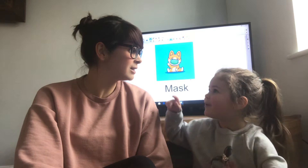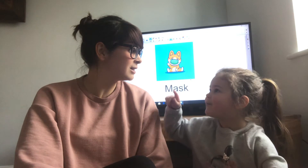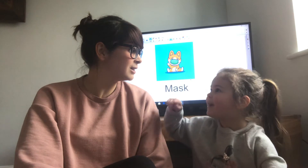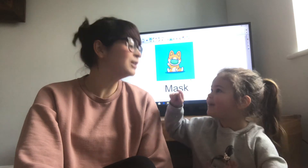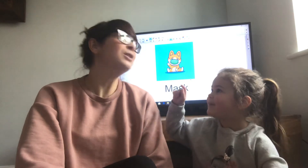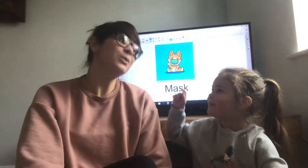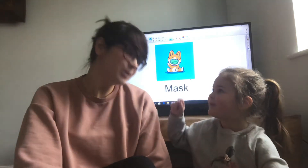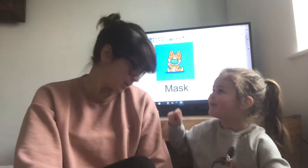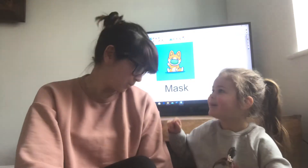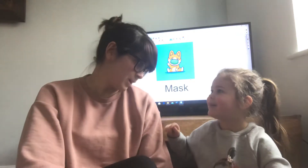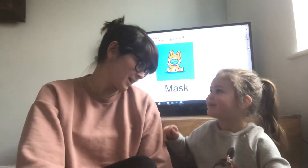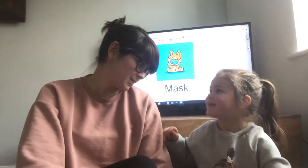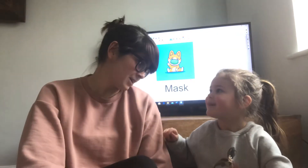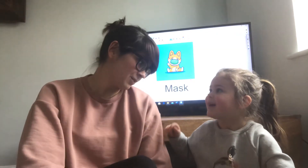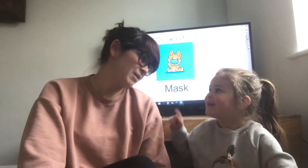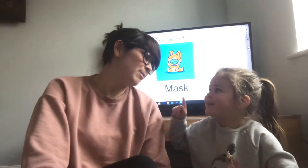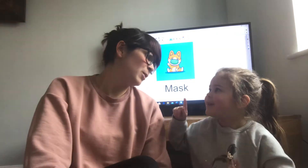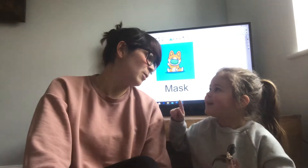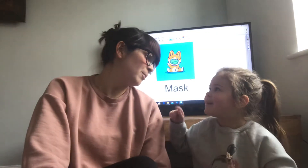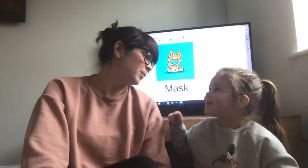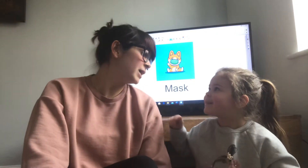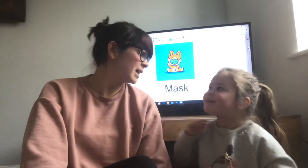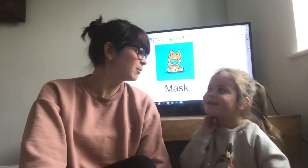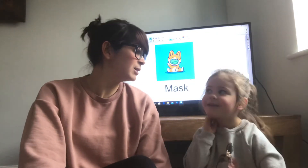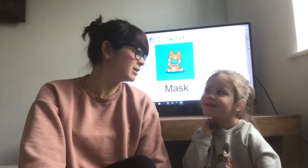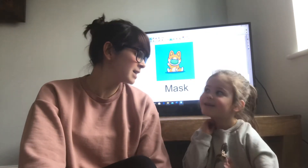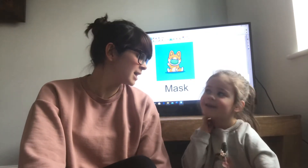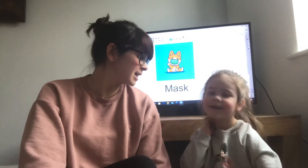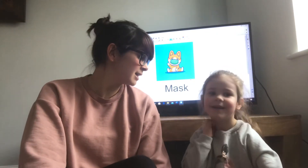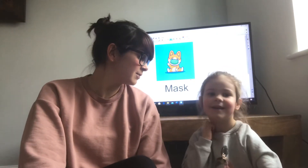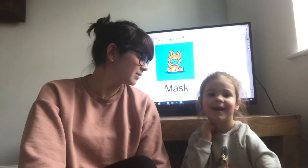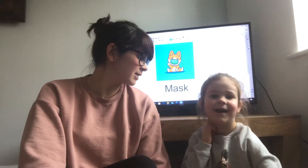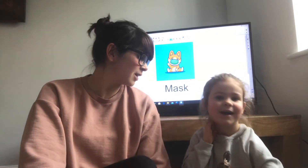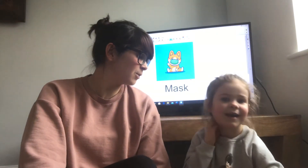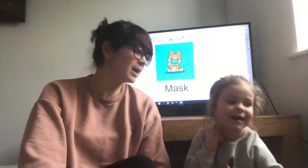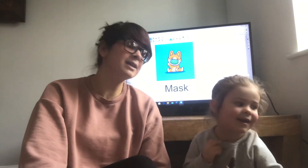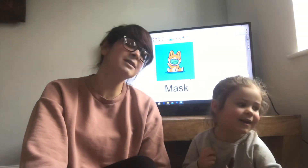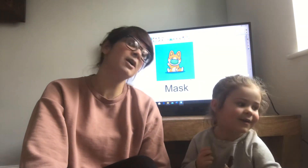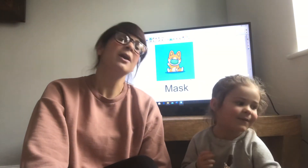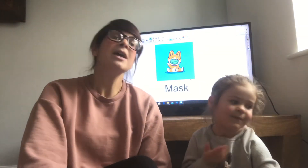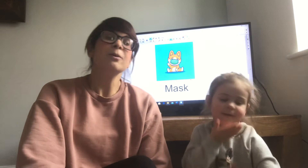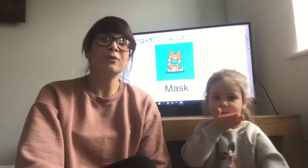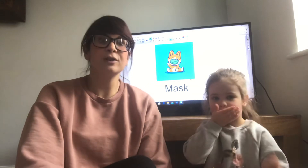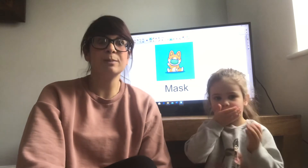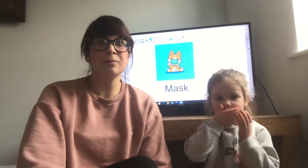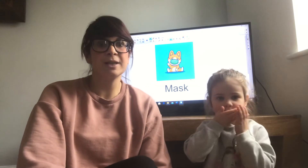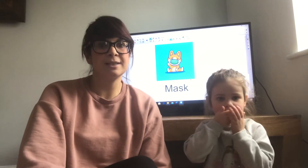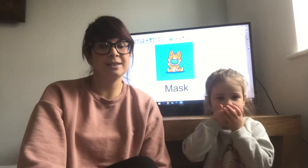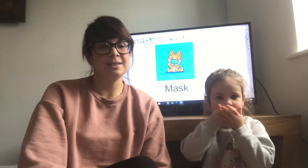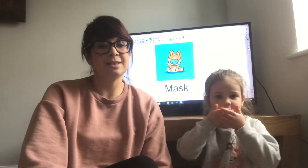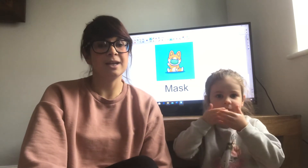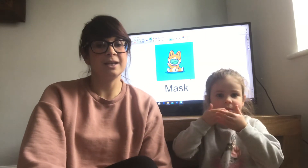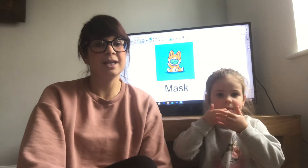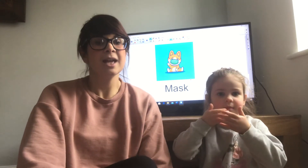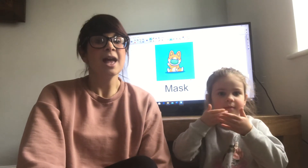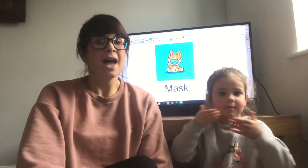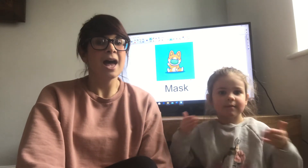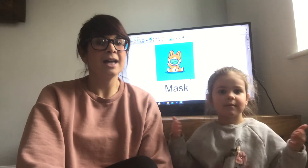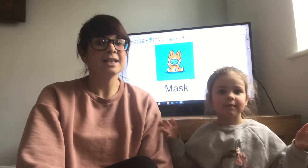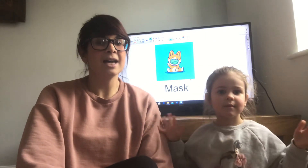one. You do, yes you have a rainbow one. Are going to help me do the signing? Yes. Okay so we've already been practicing this signing and our